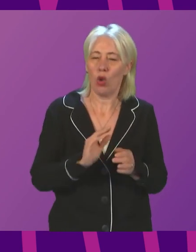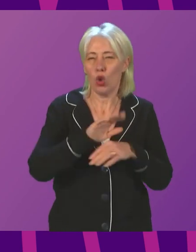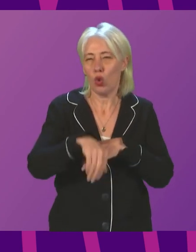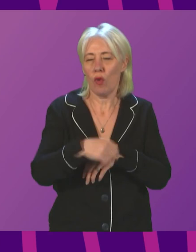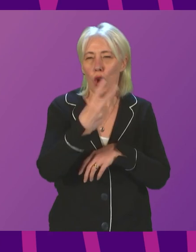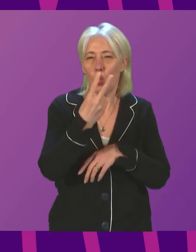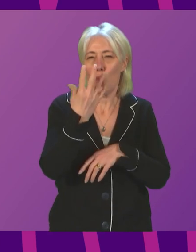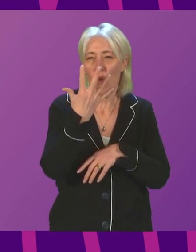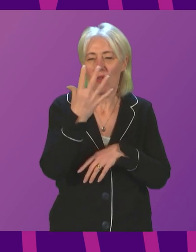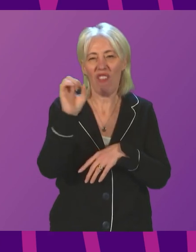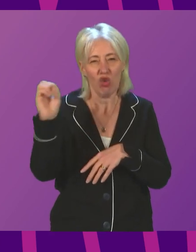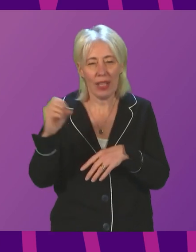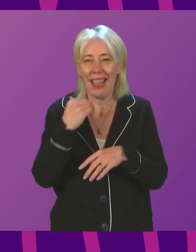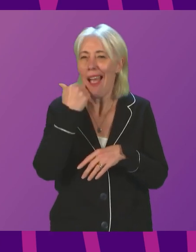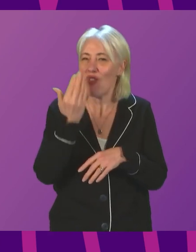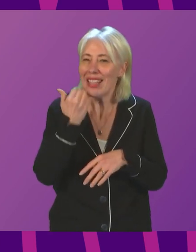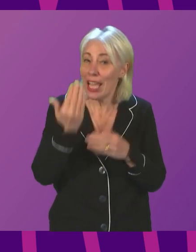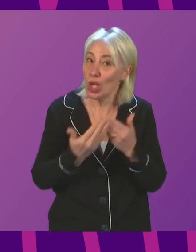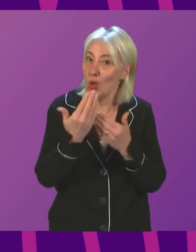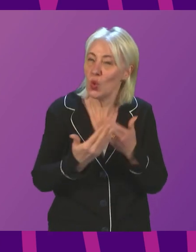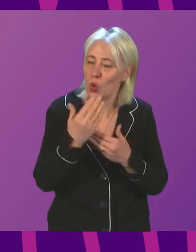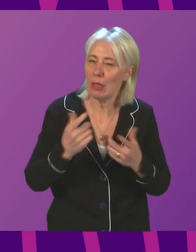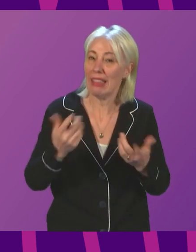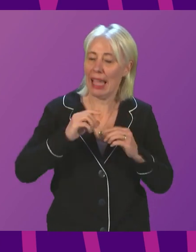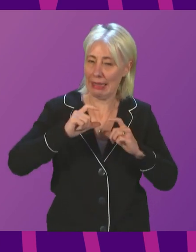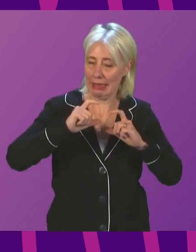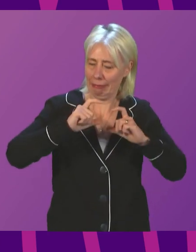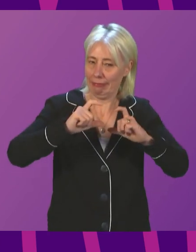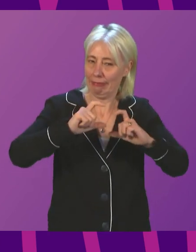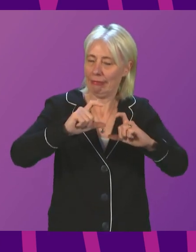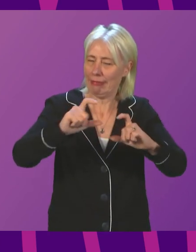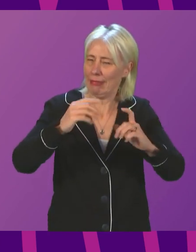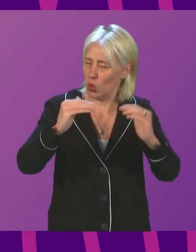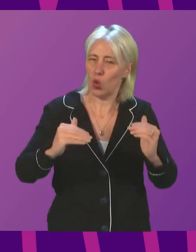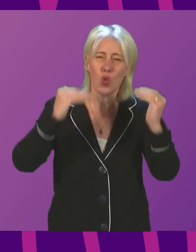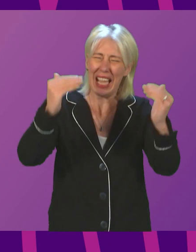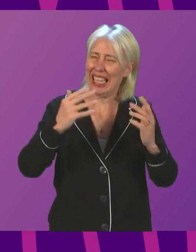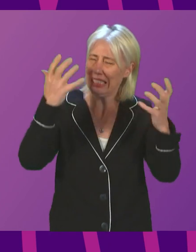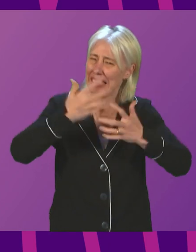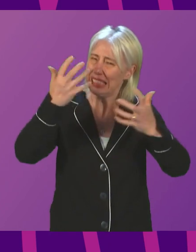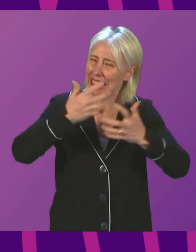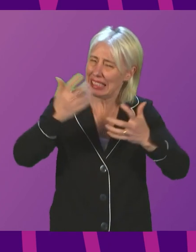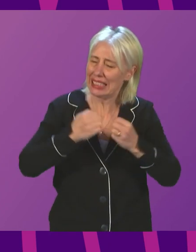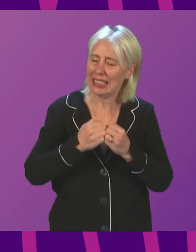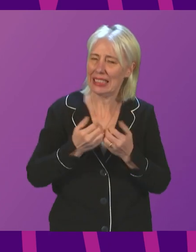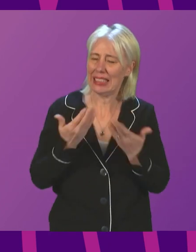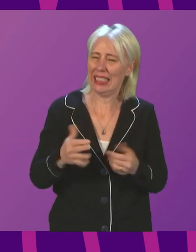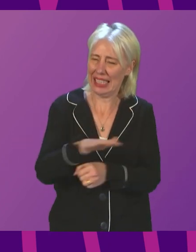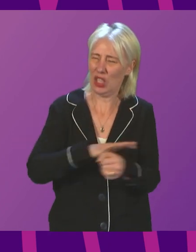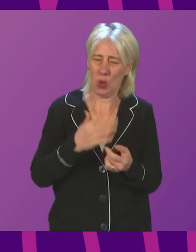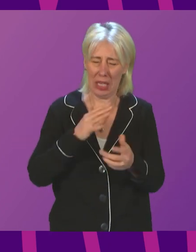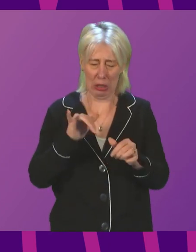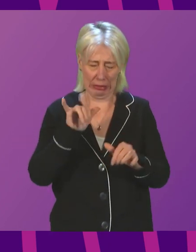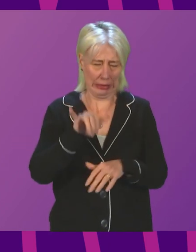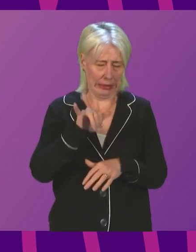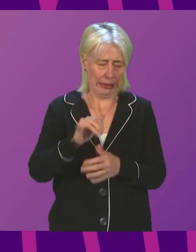the number of new cases each day is holding at a concerningly high level. The situation is precarious and unpredictable.